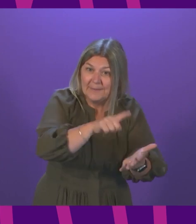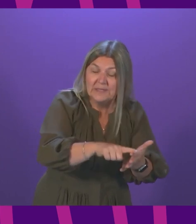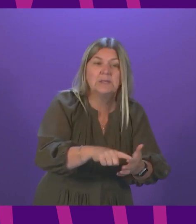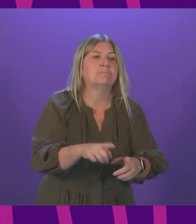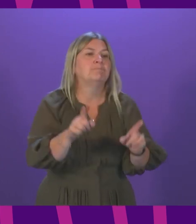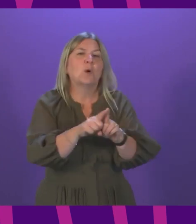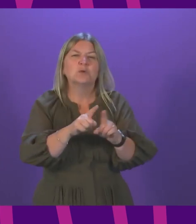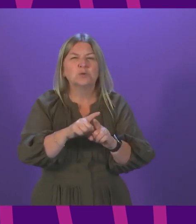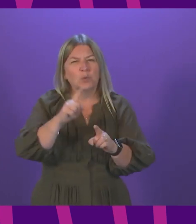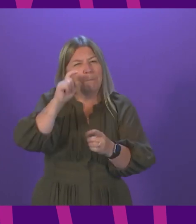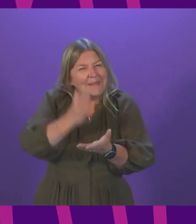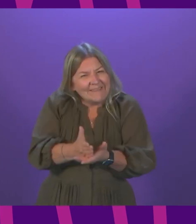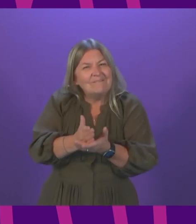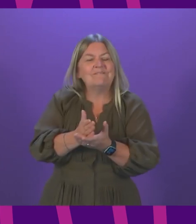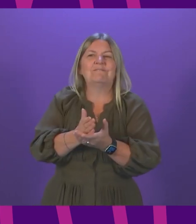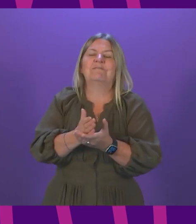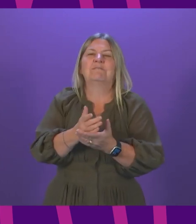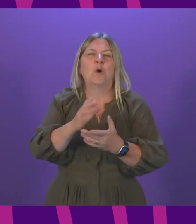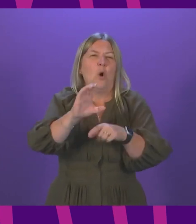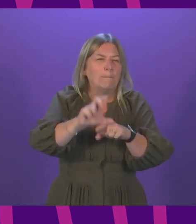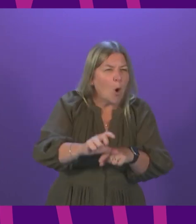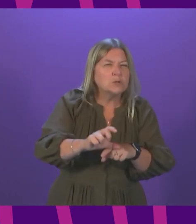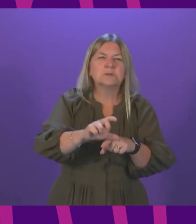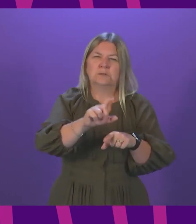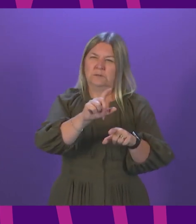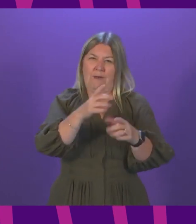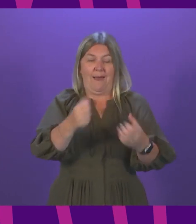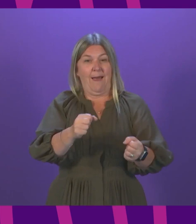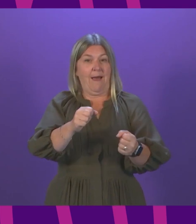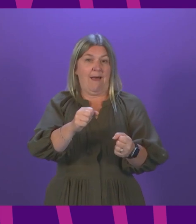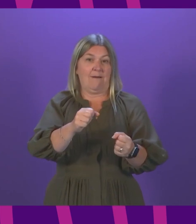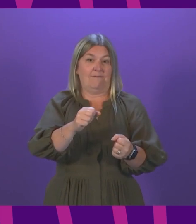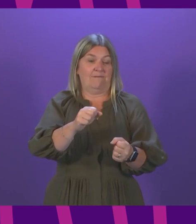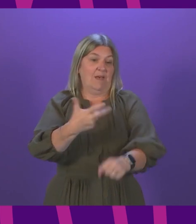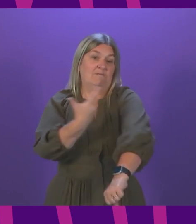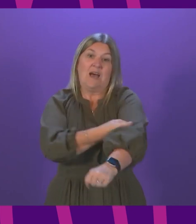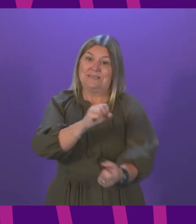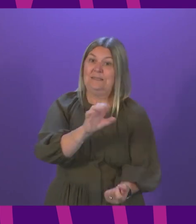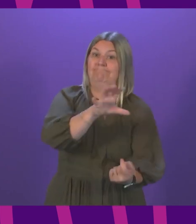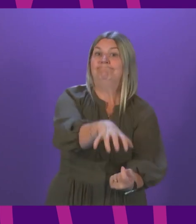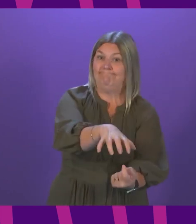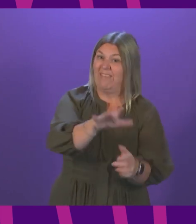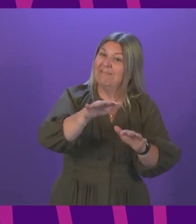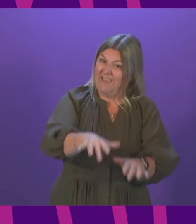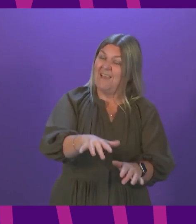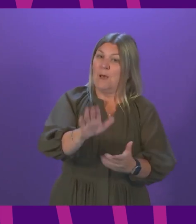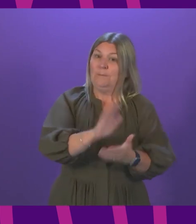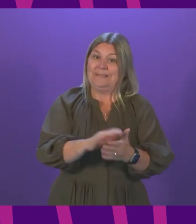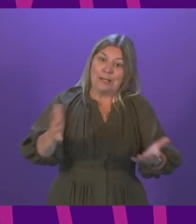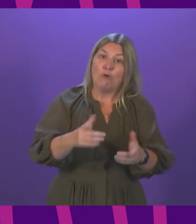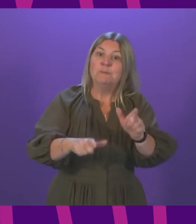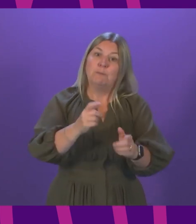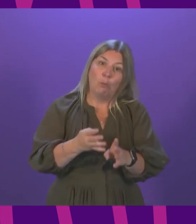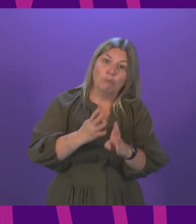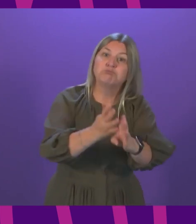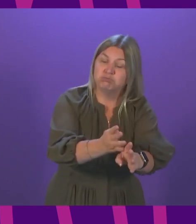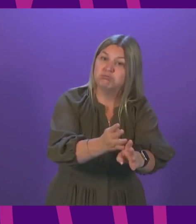places of worship. Glasgow Central Mosque, of course, in my own constituency, has been a vaccination site for some time now. And I